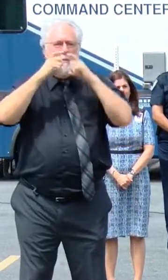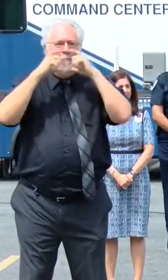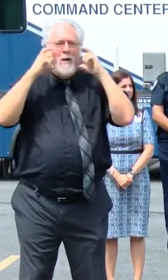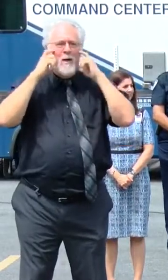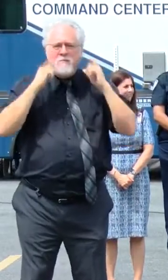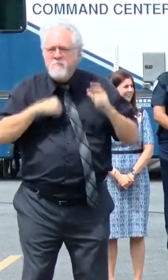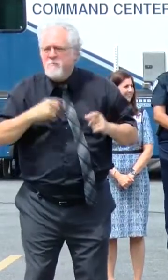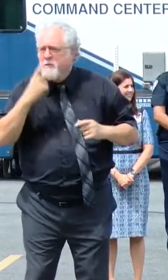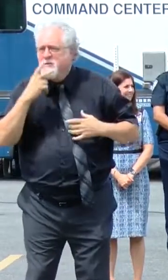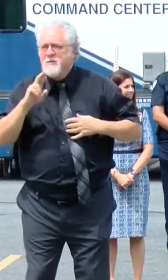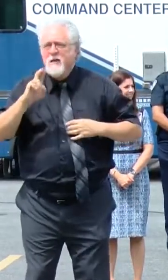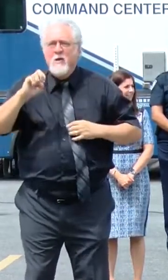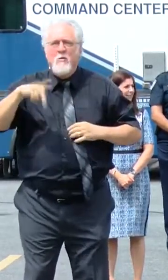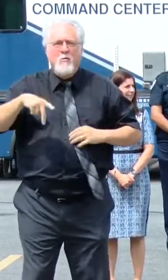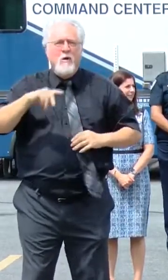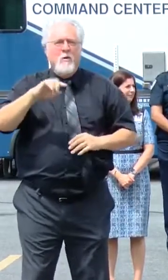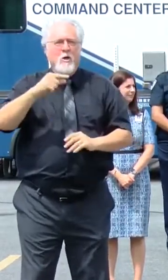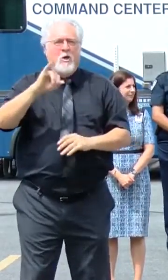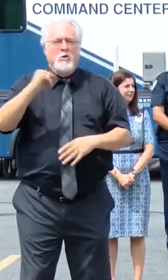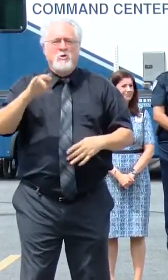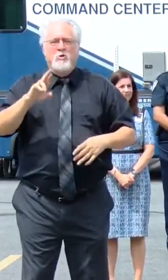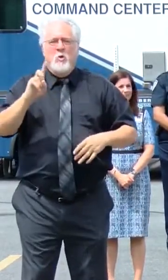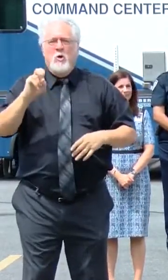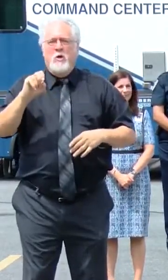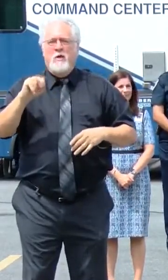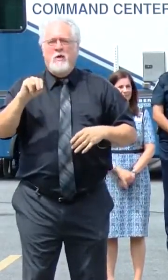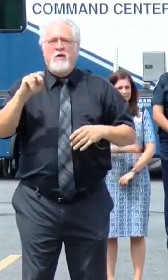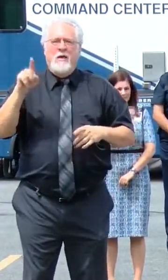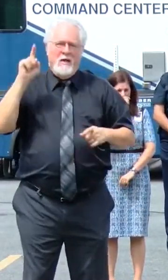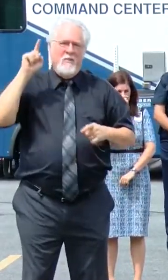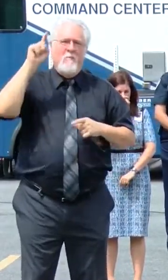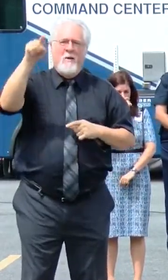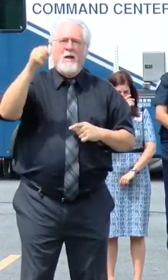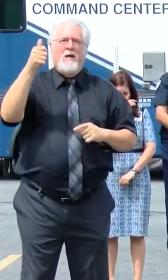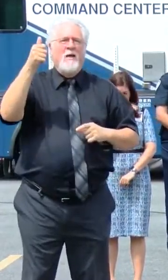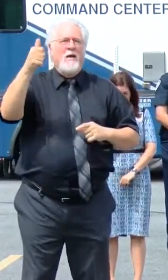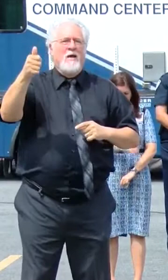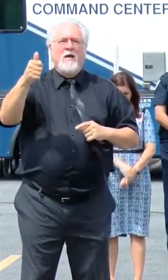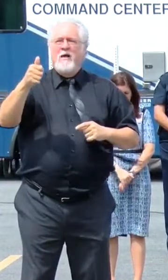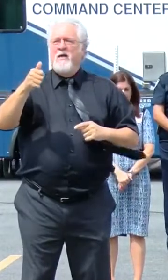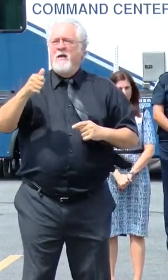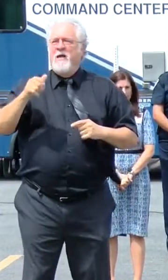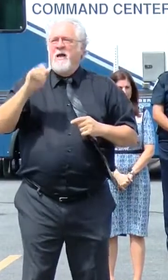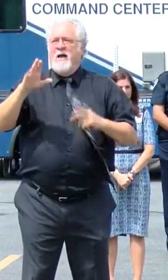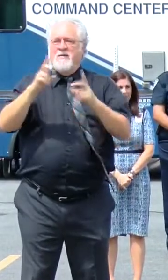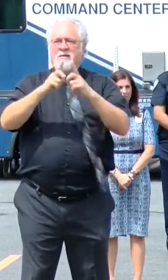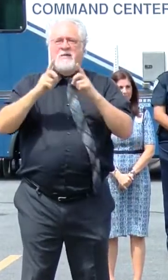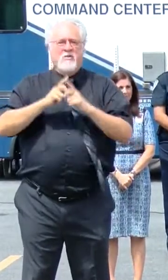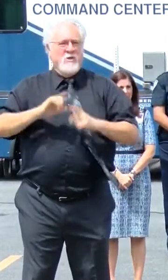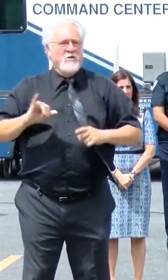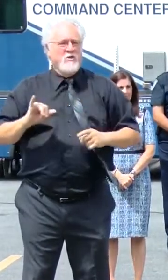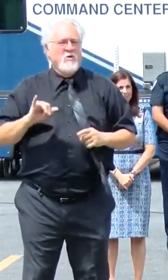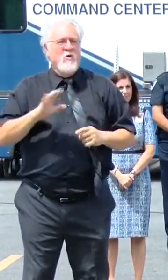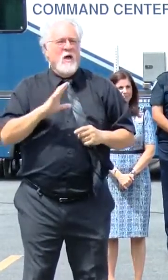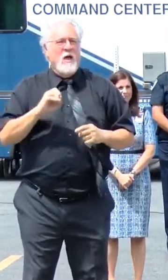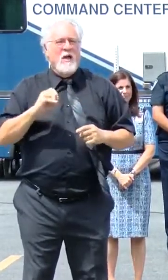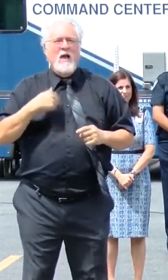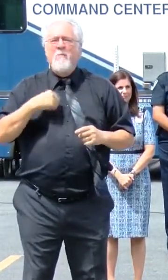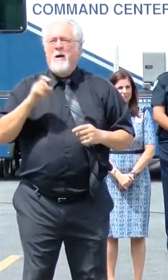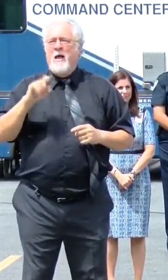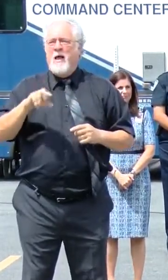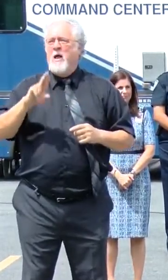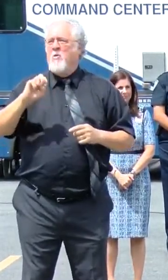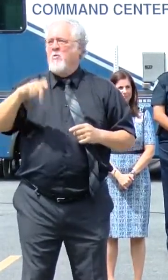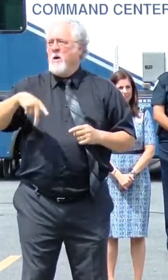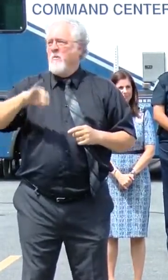And I see Representative Edmund Jordan in the back who is, this is his district as well. And I'm going to ask